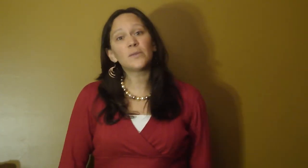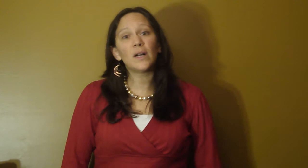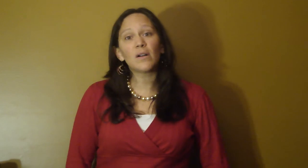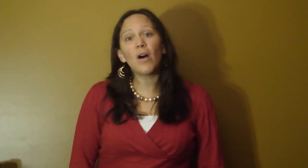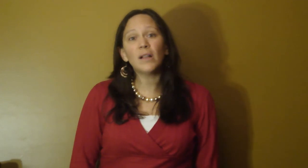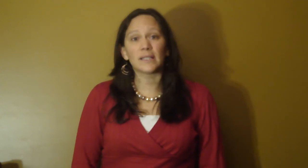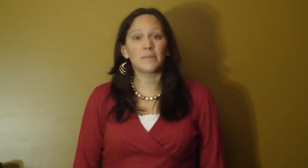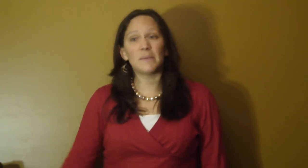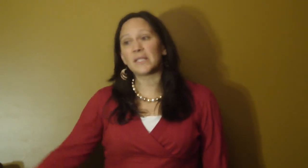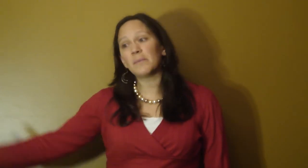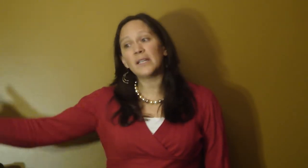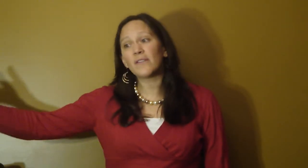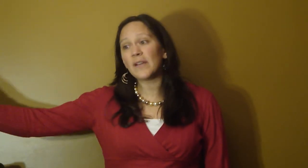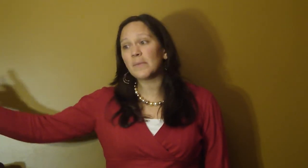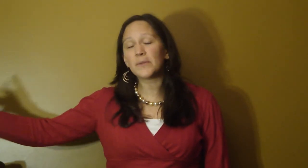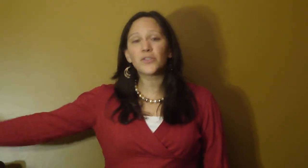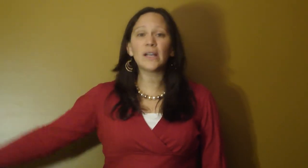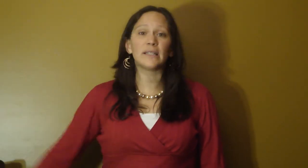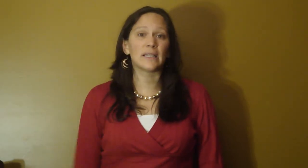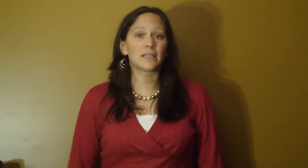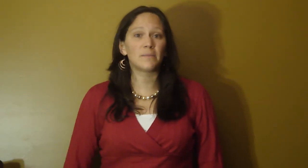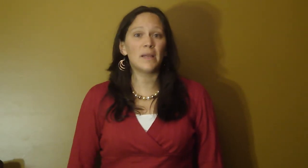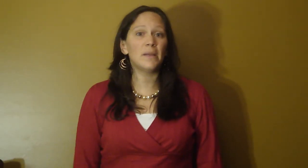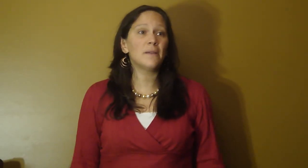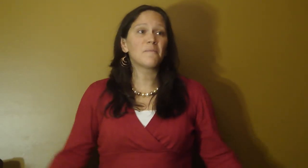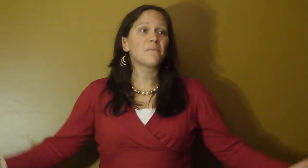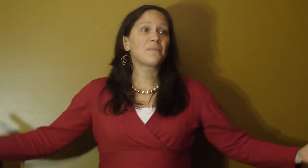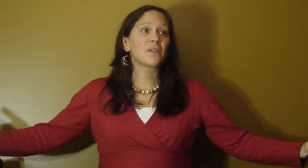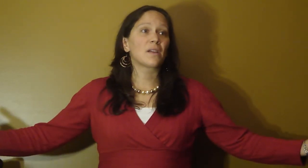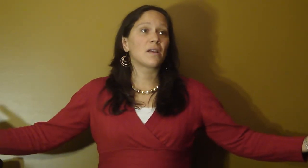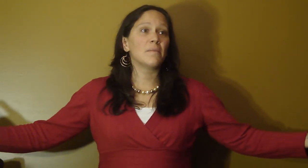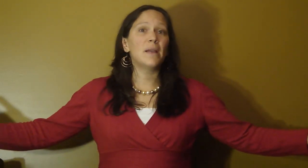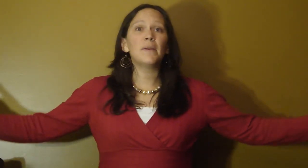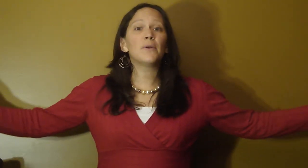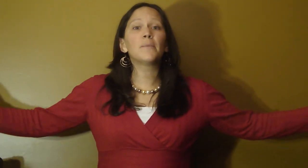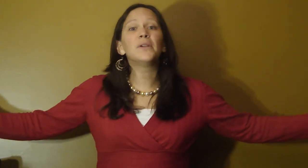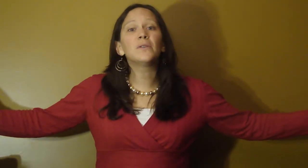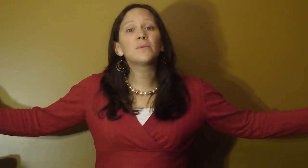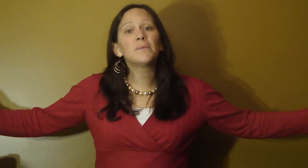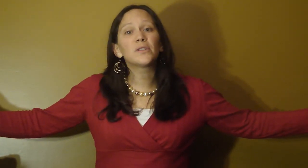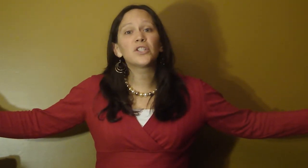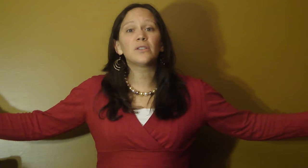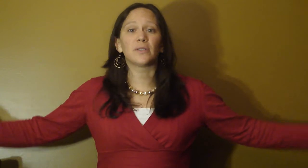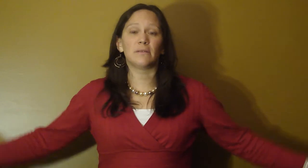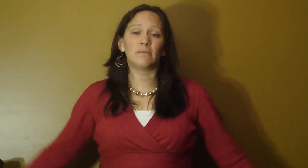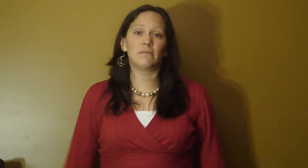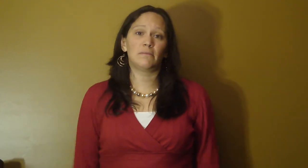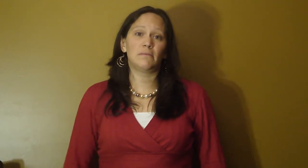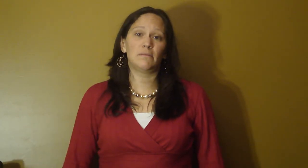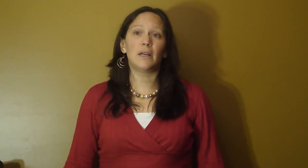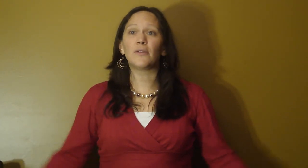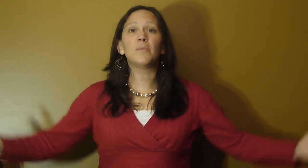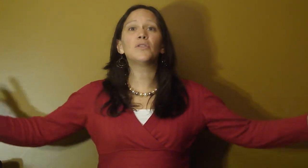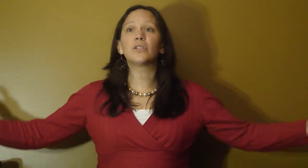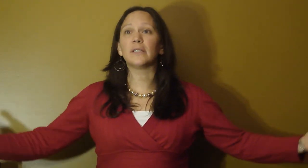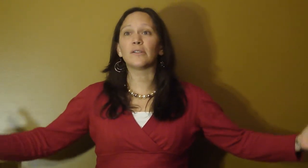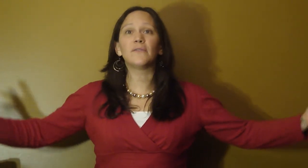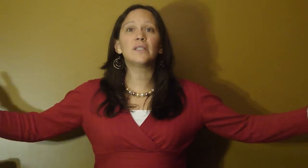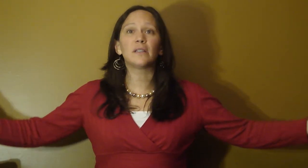were alcoholics. Maybe somebody in our family were drug addicts. Maybe we were abused when we were children. Either emotionally or physically